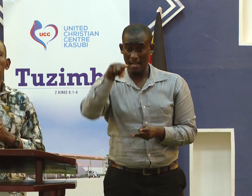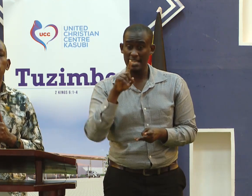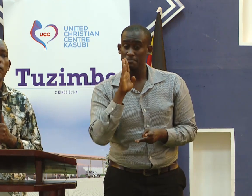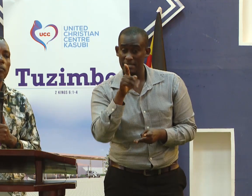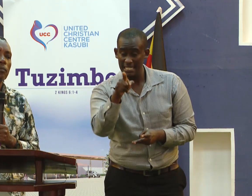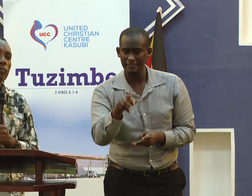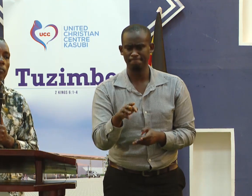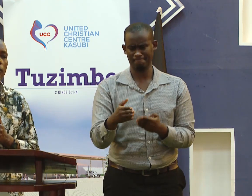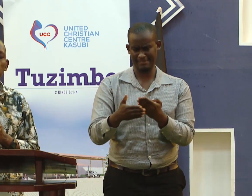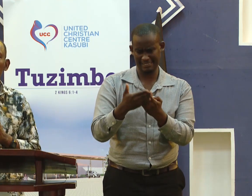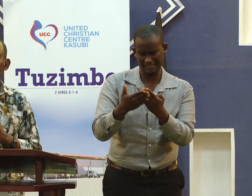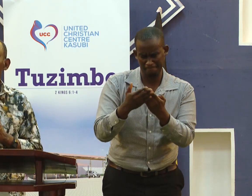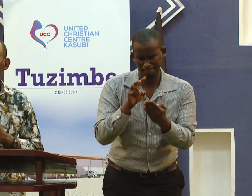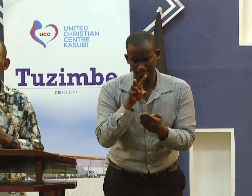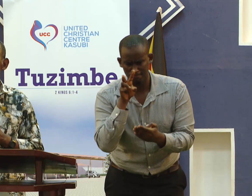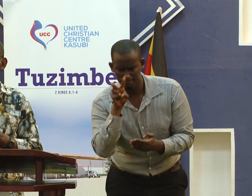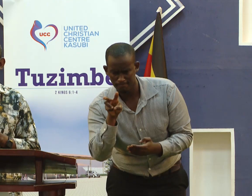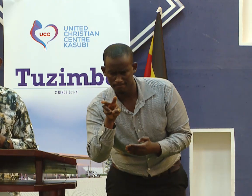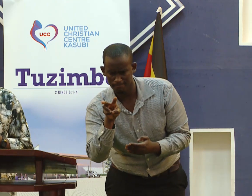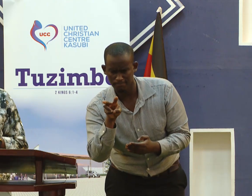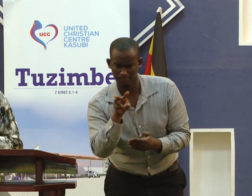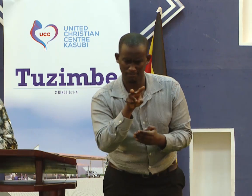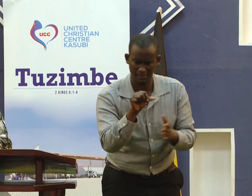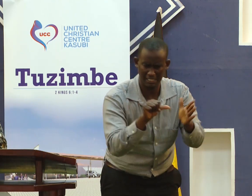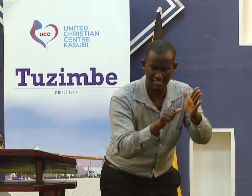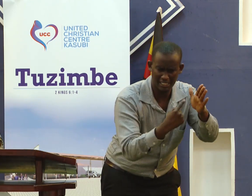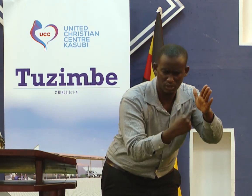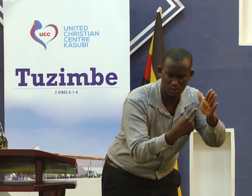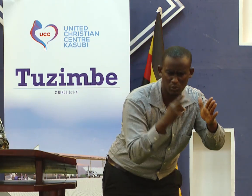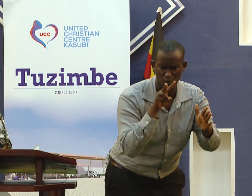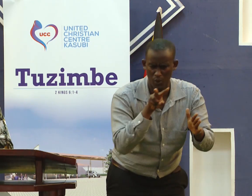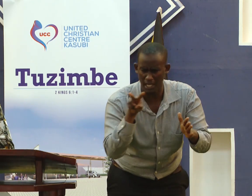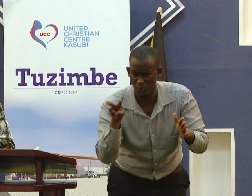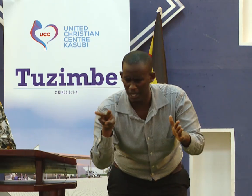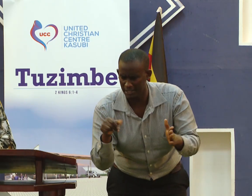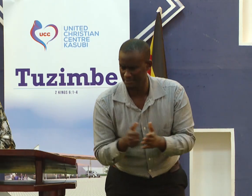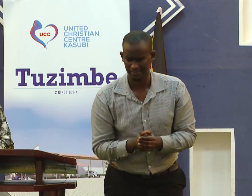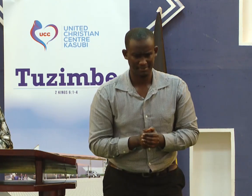You must carefully watch every issue. Amen. Don't